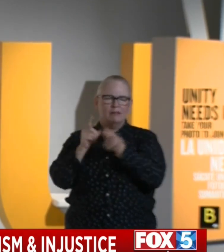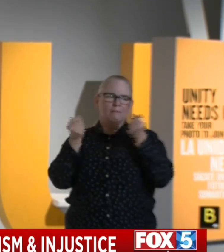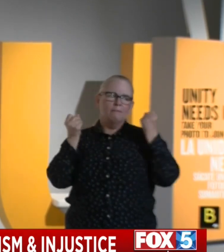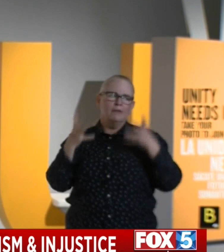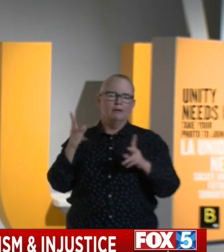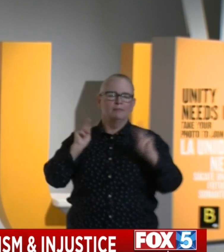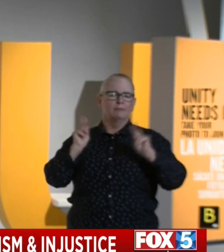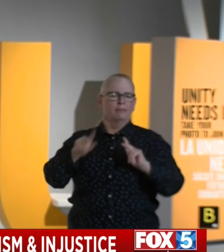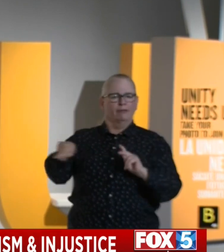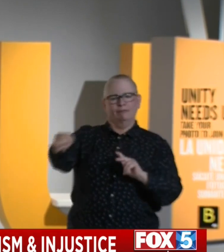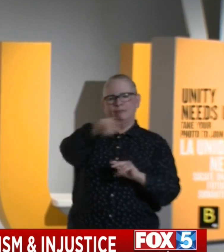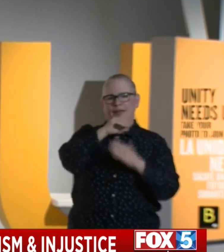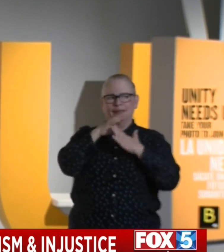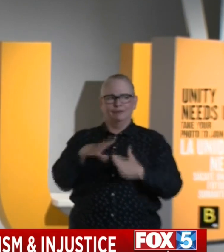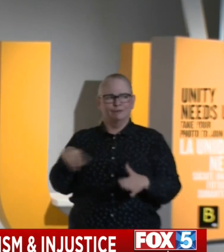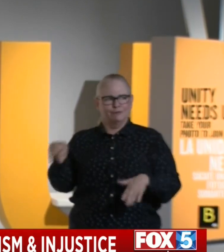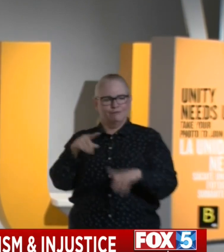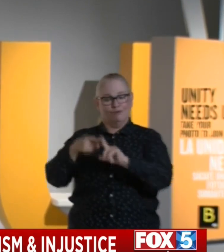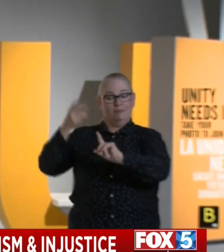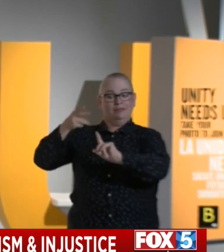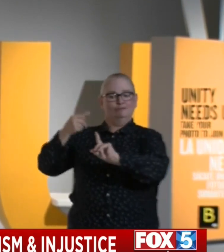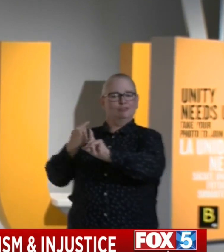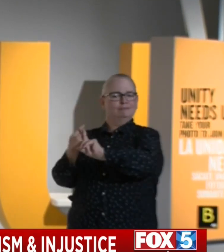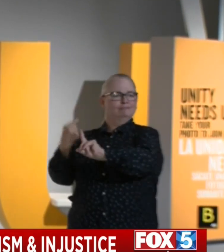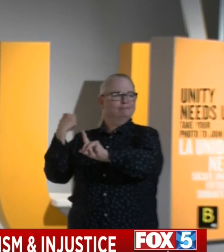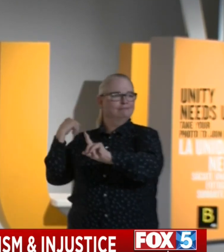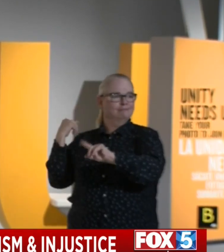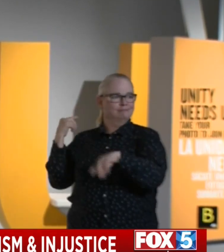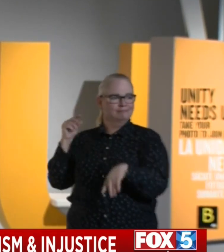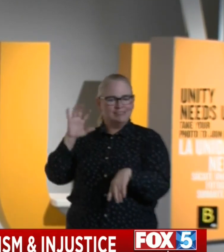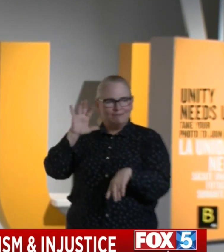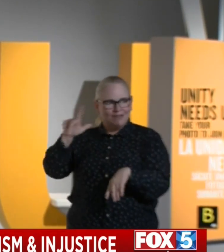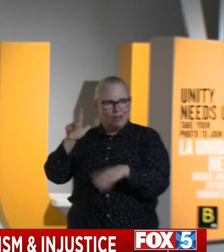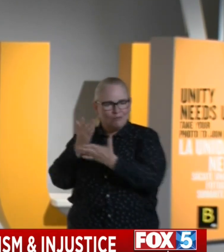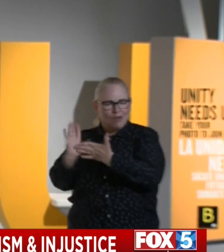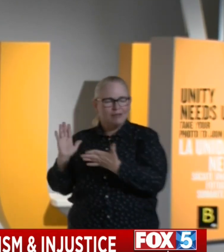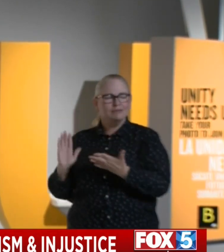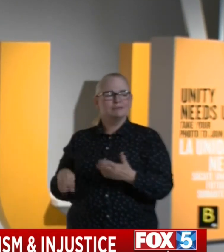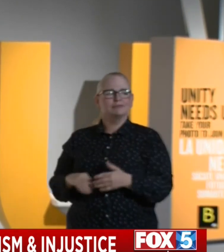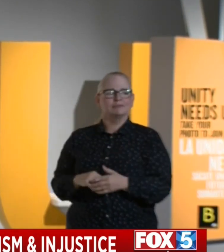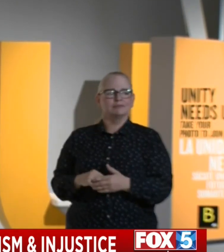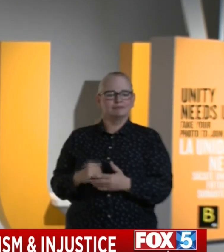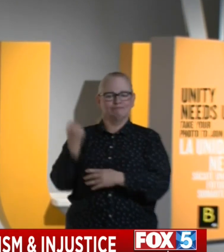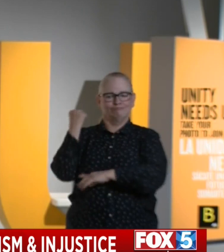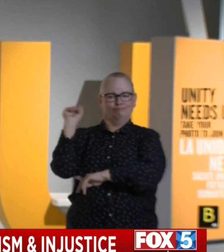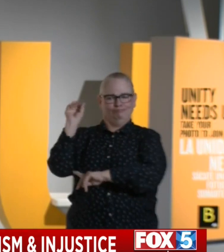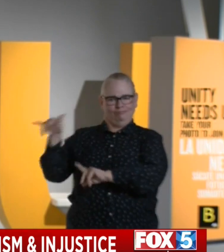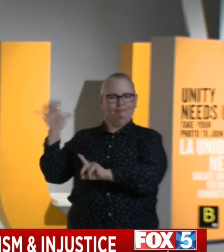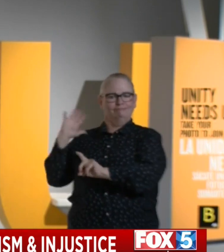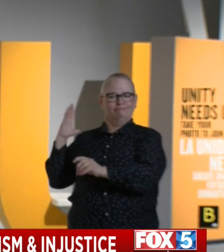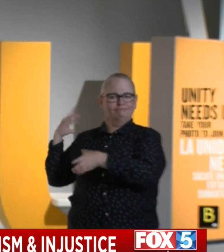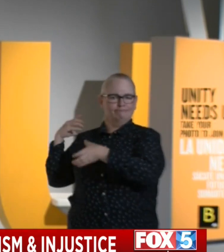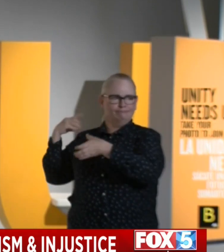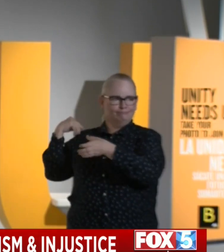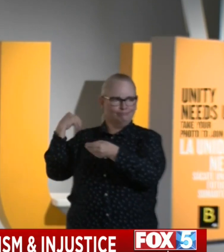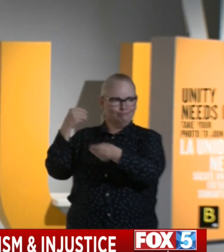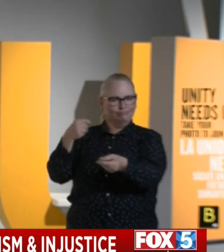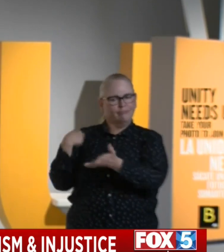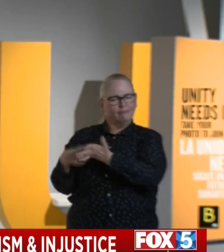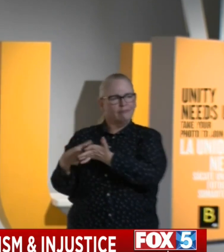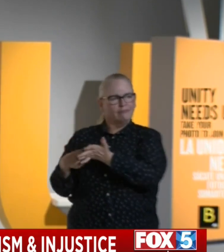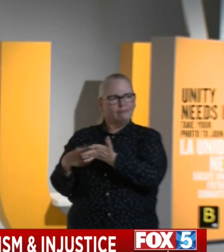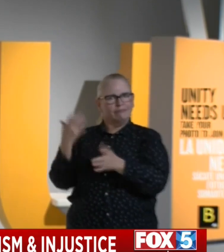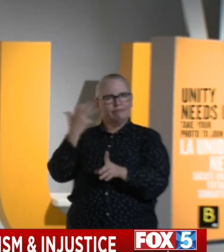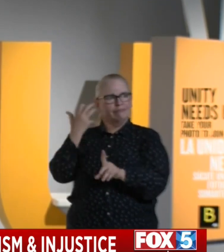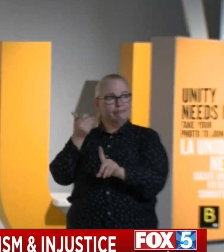conversation about the history of the civil rights movement going back as we debated to the 1950s.